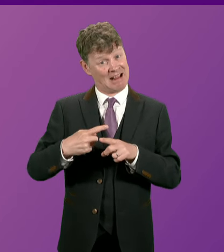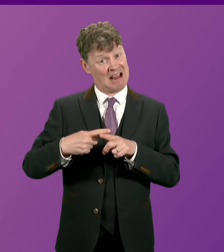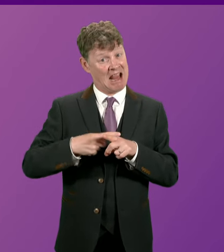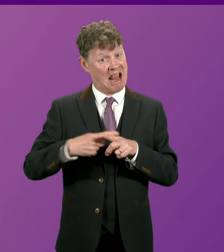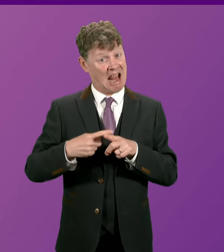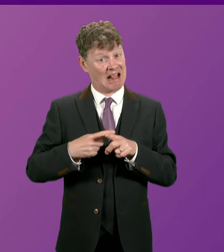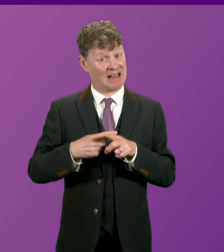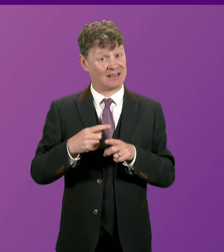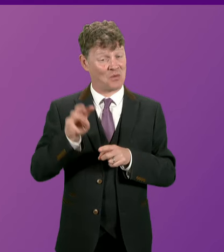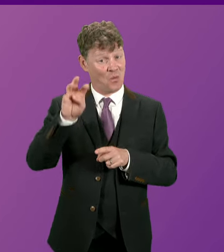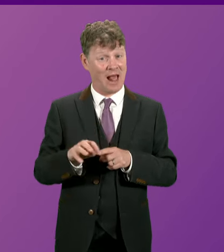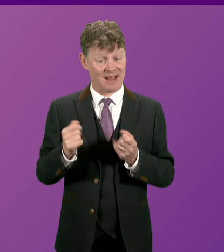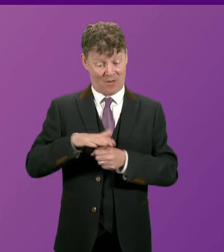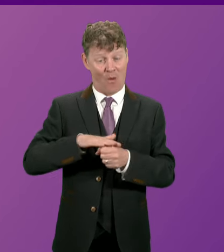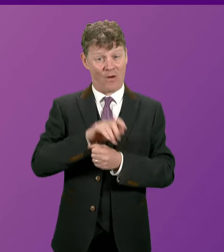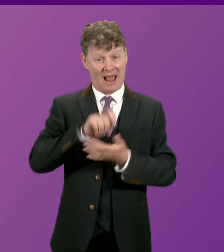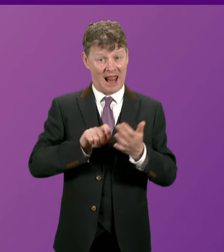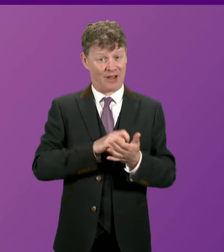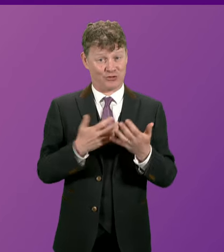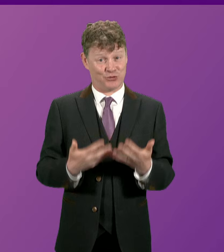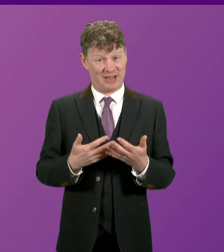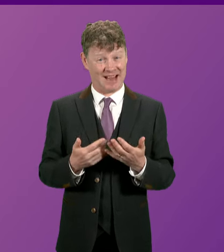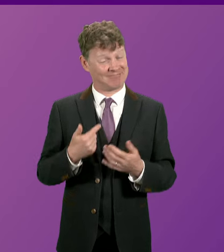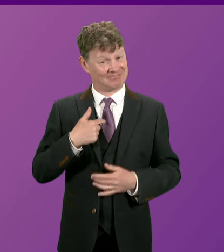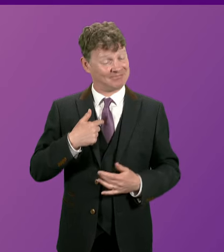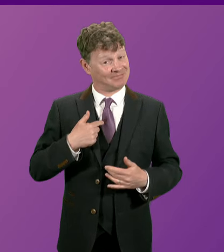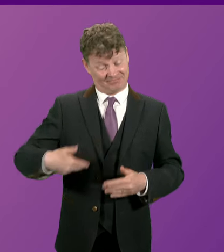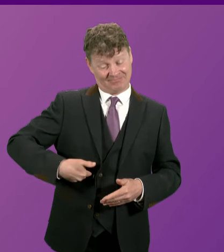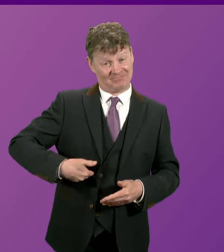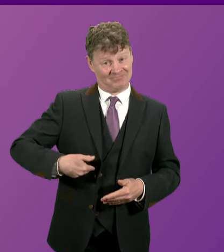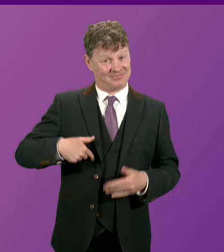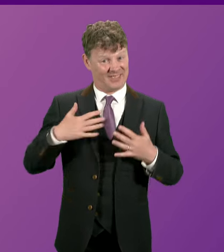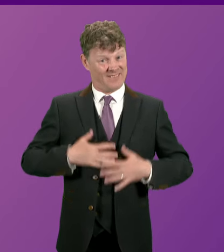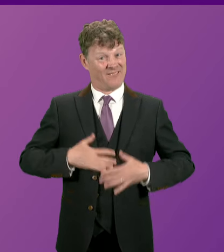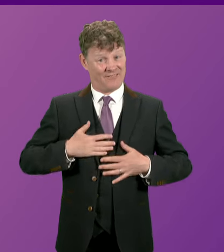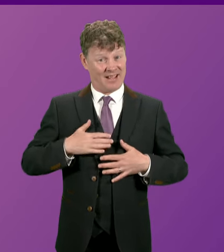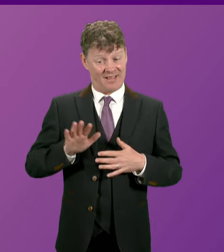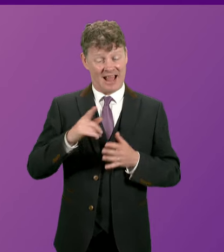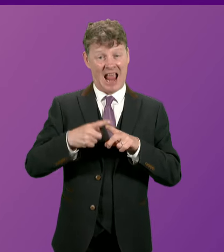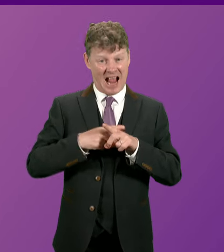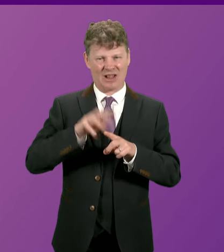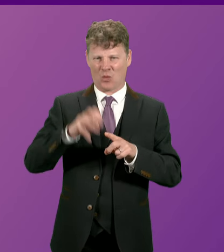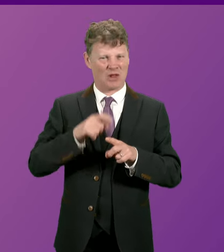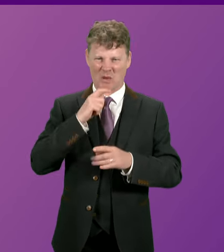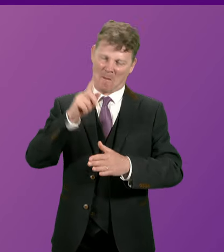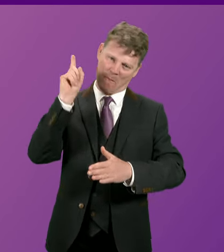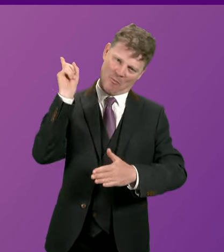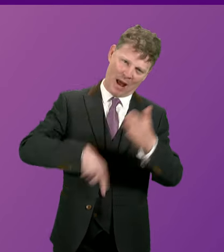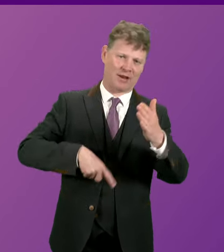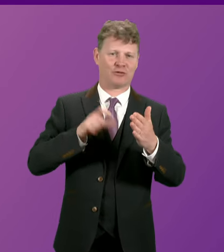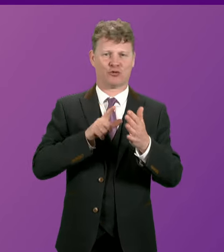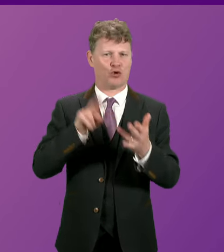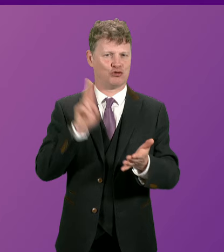in England and Wales. And one suspects, Presiding Officer, that the people will give them a very harsh verdict